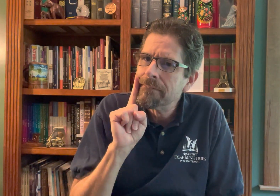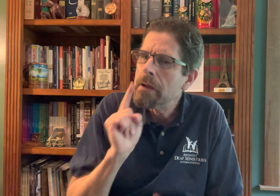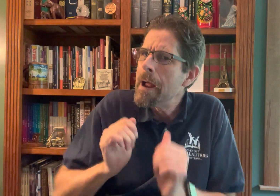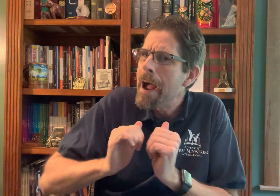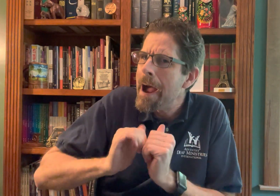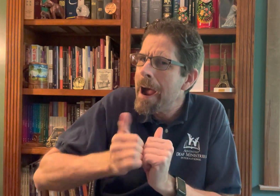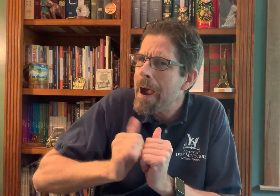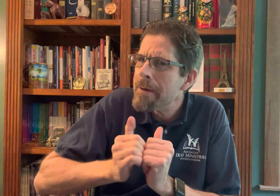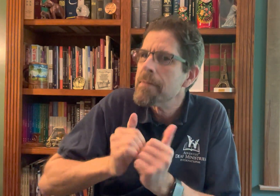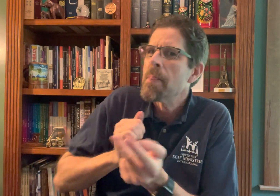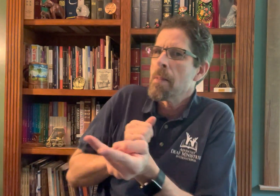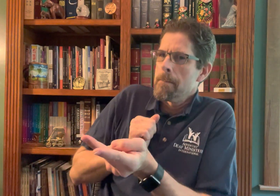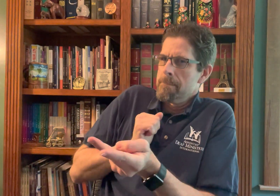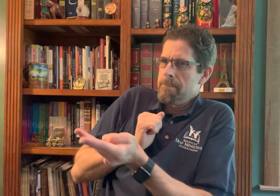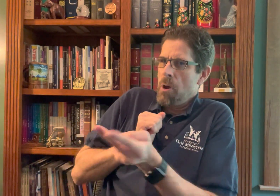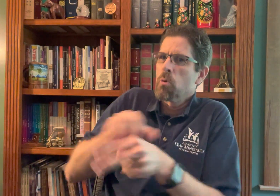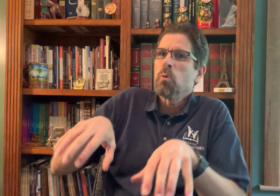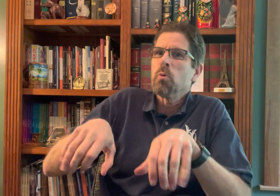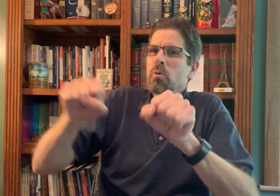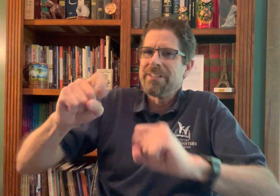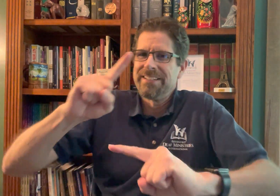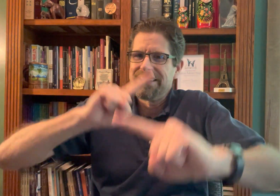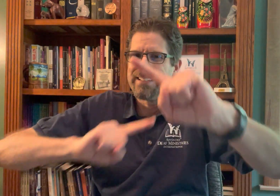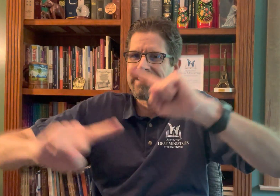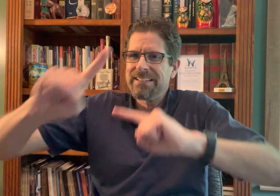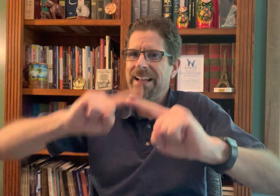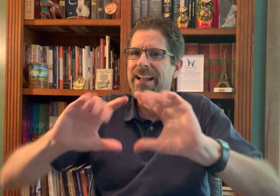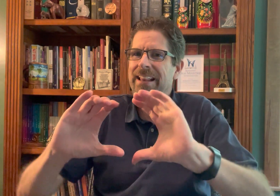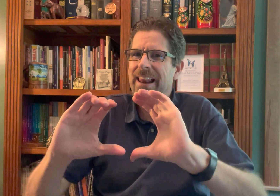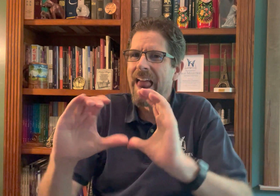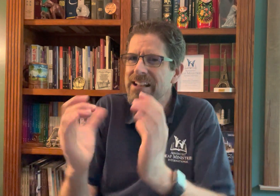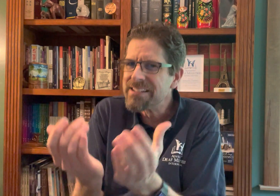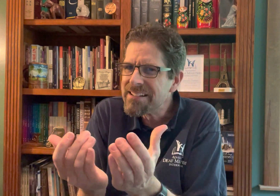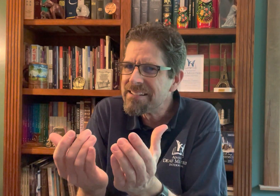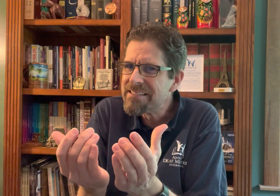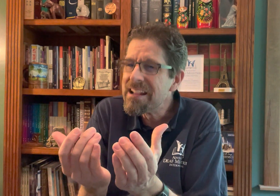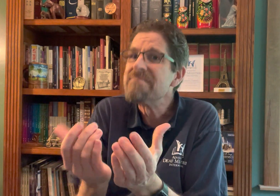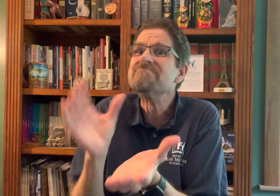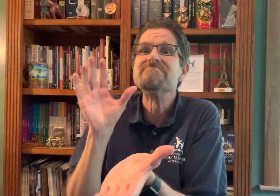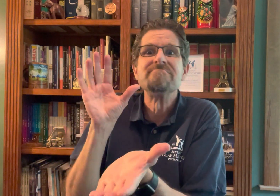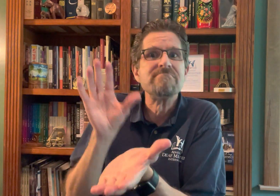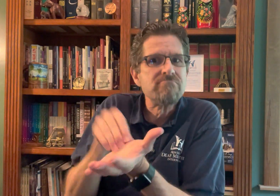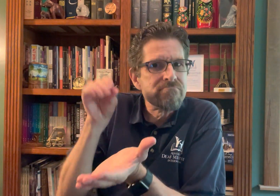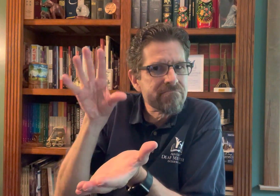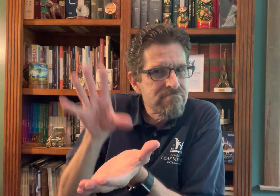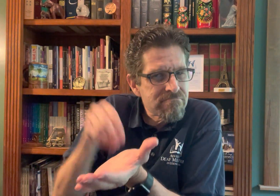And to be involved with ministering to the deaf. So, they both took sign language classes.